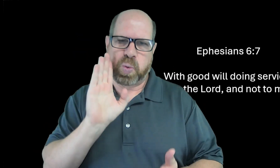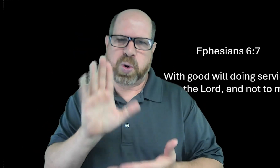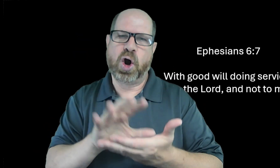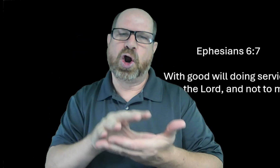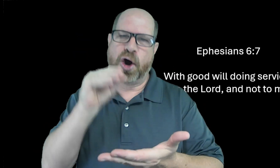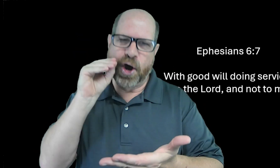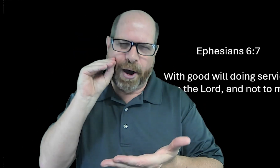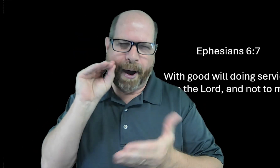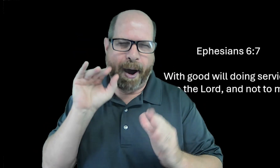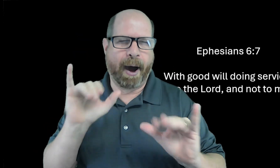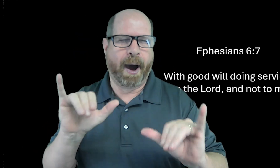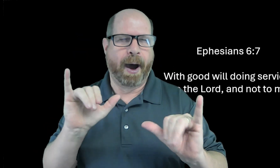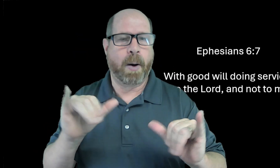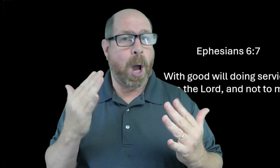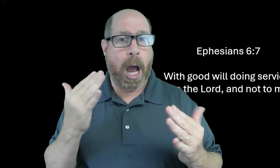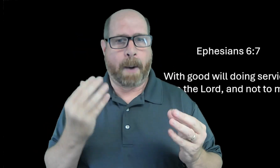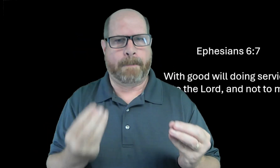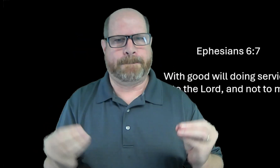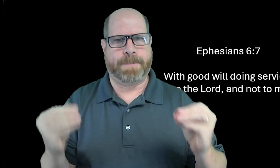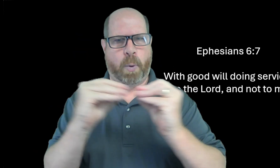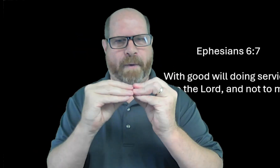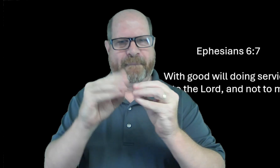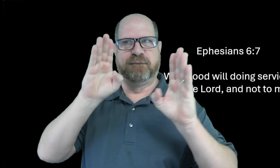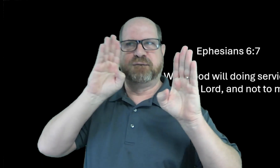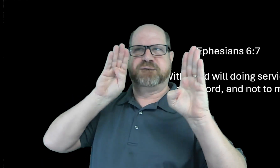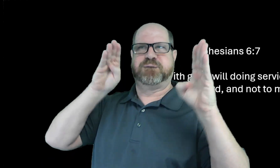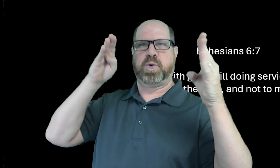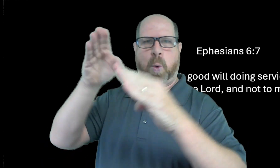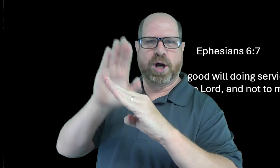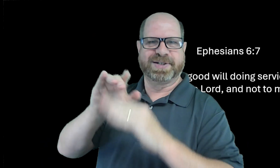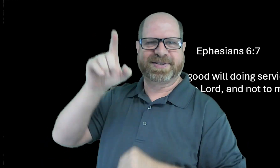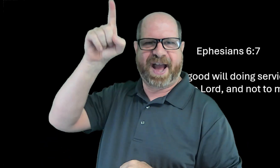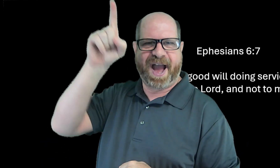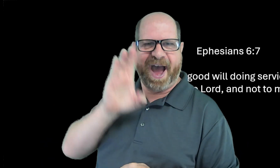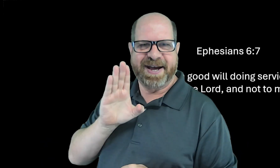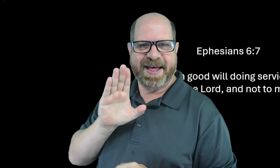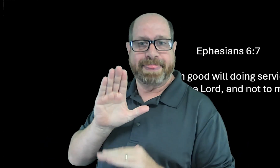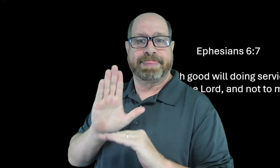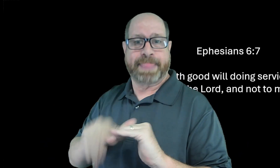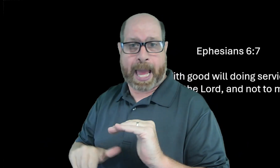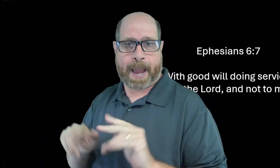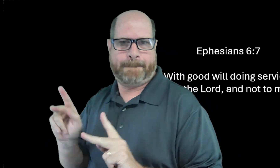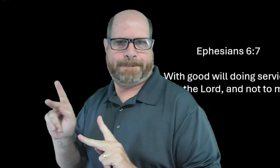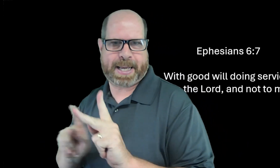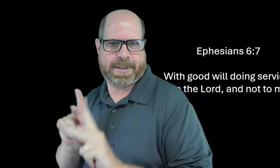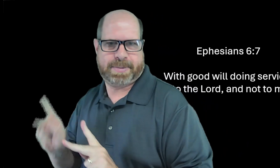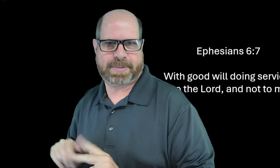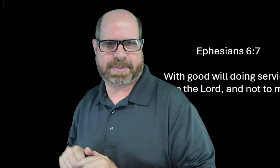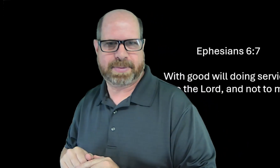and you'll learn so much and you'll be so much more focused on god than on people